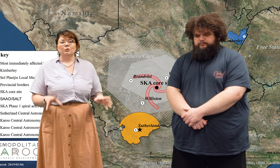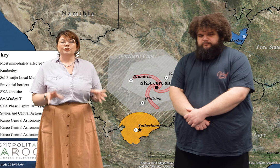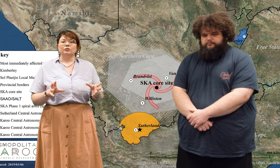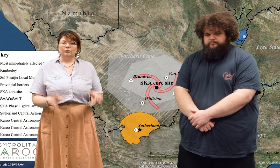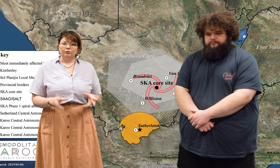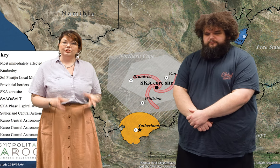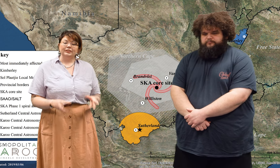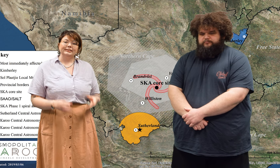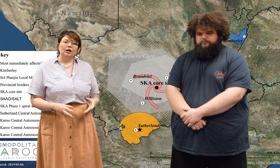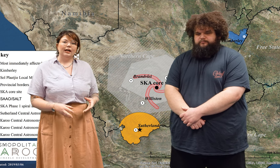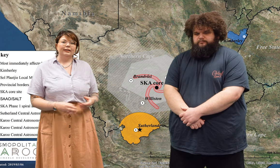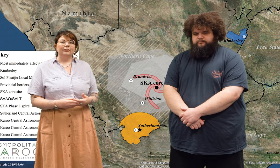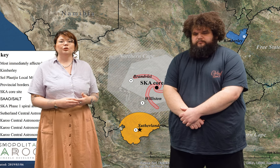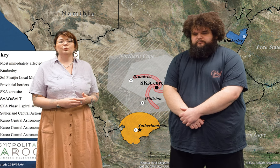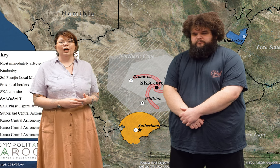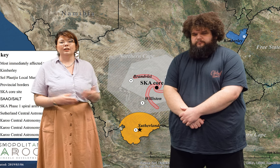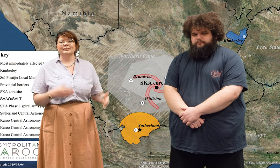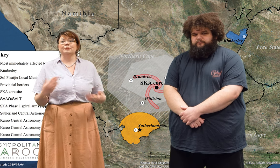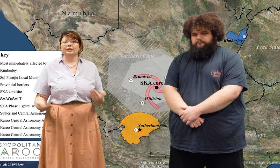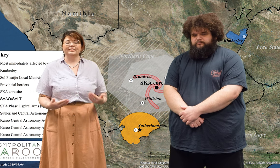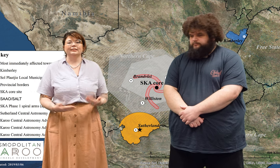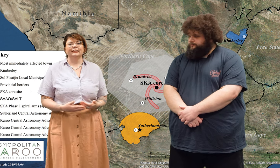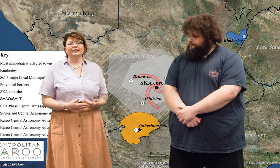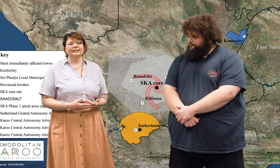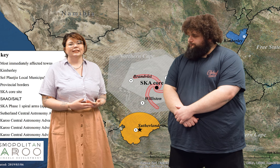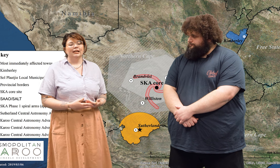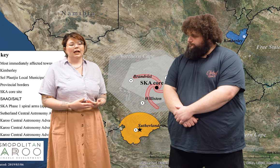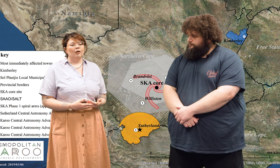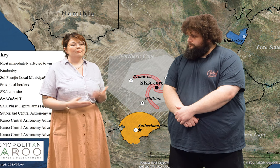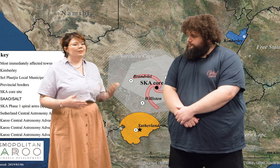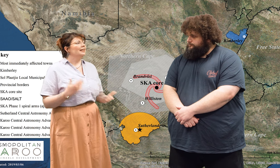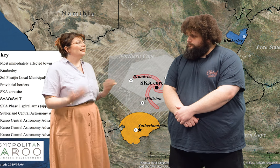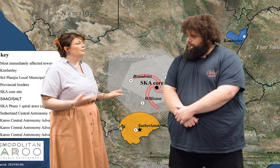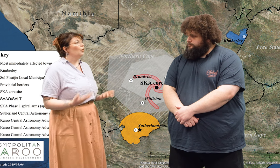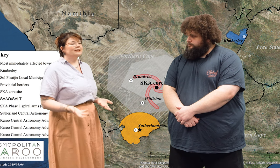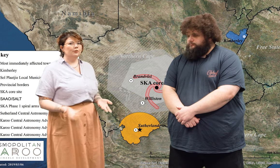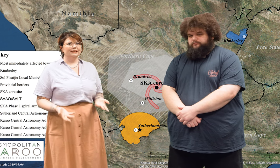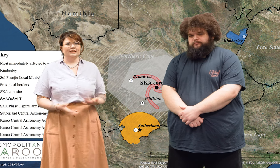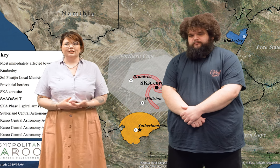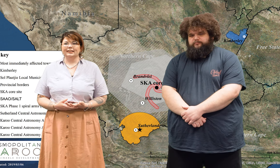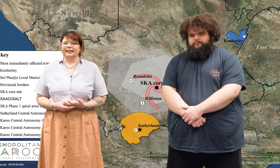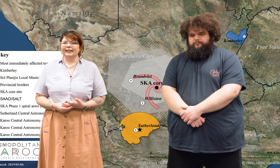most local to the site and who are experiencing these negative consequences of the SKA.